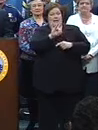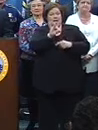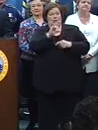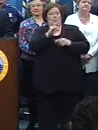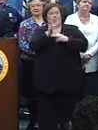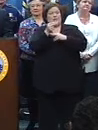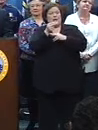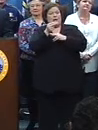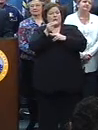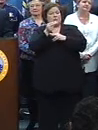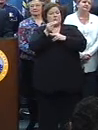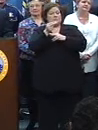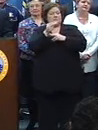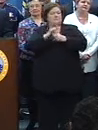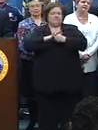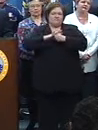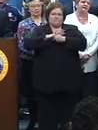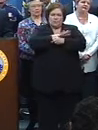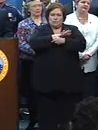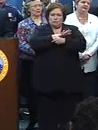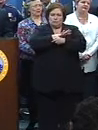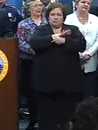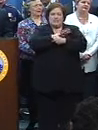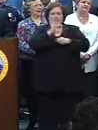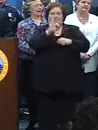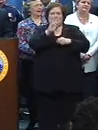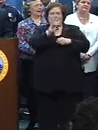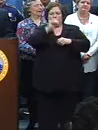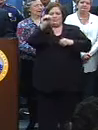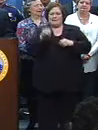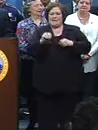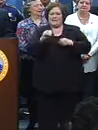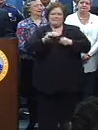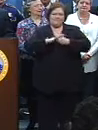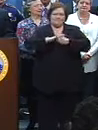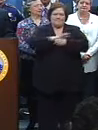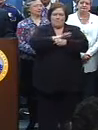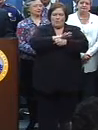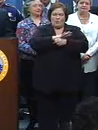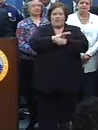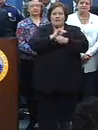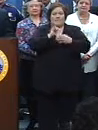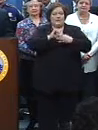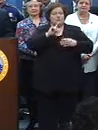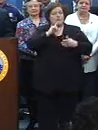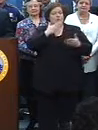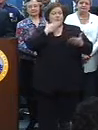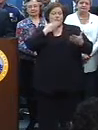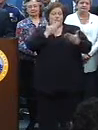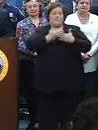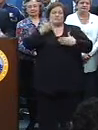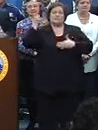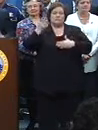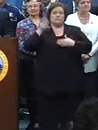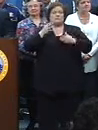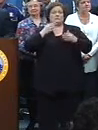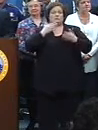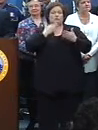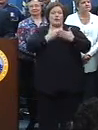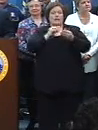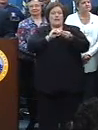hotel rooms were nearly all full at a 97 percent occupancy level. That's a historic number, and it